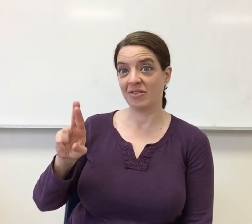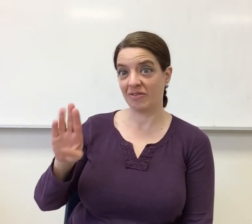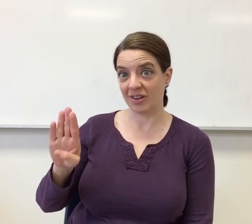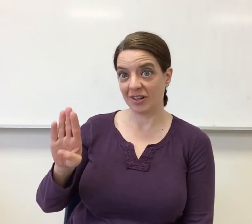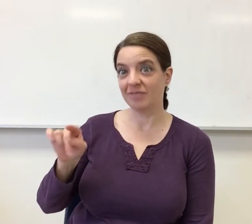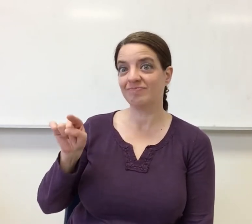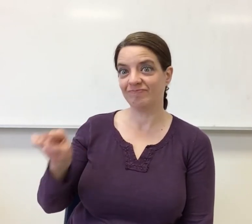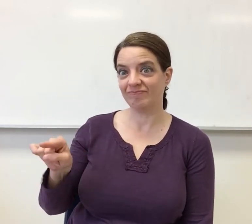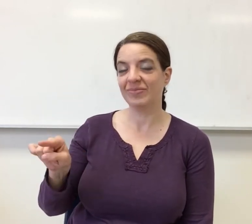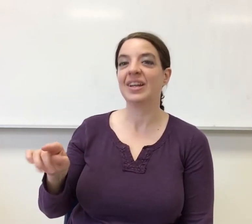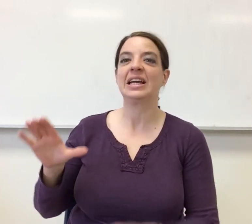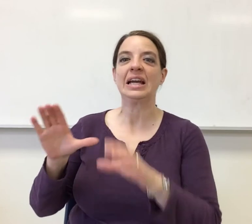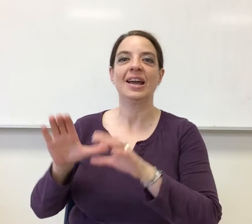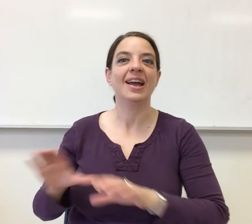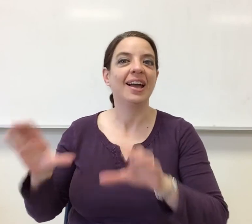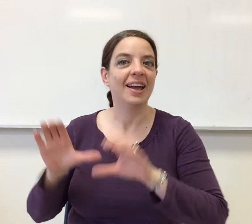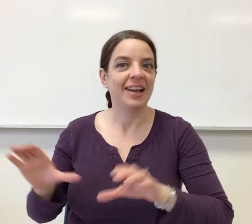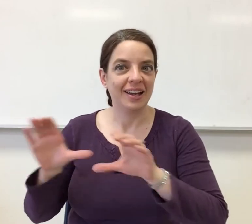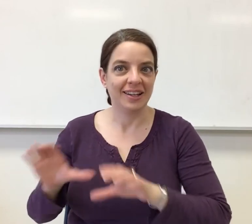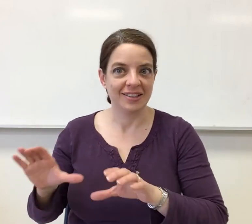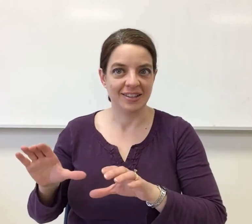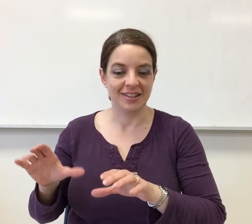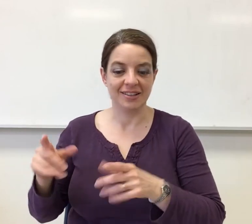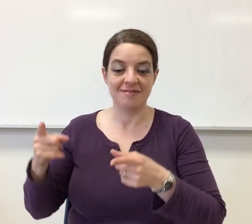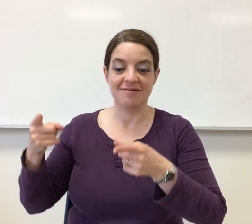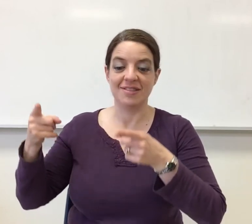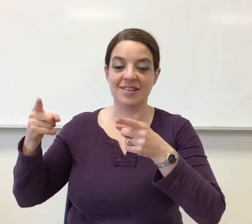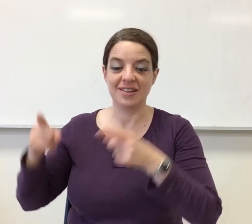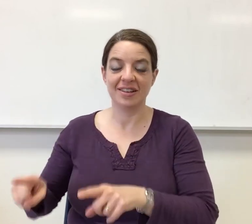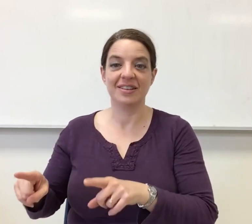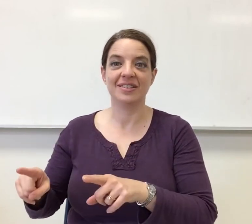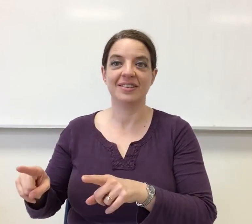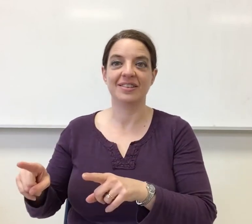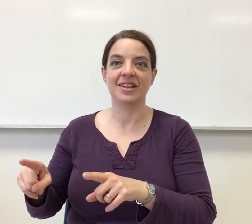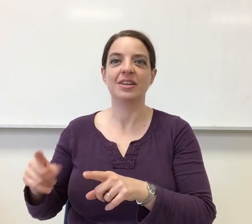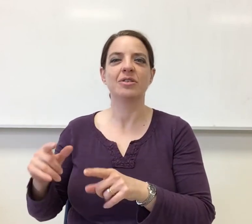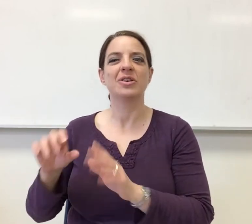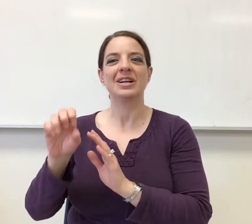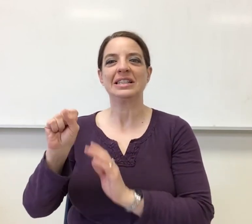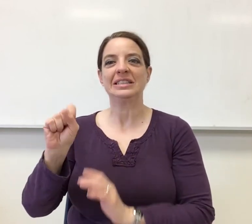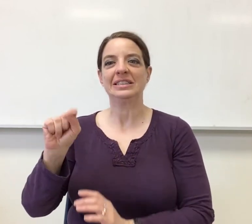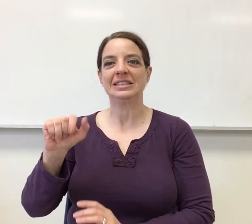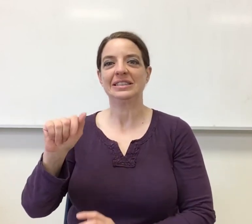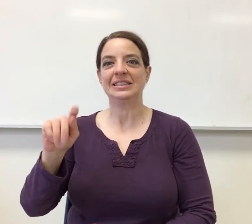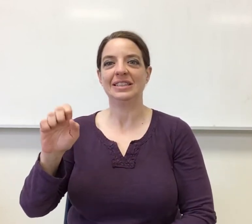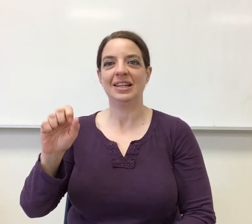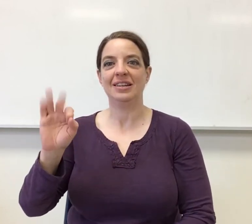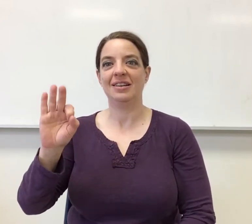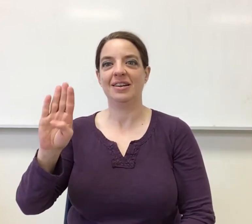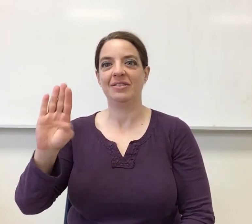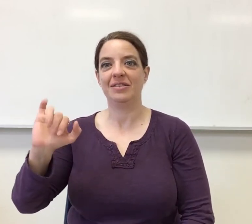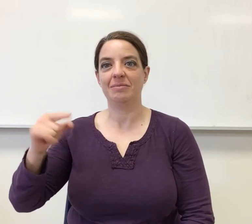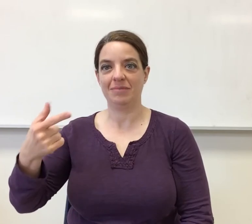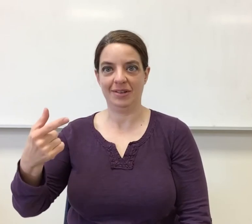A verb, on the other hand, is an action, an occurrence, or a state of being.